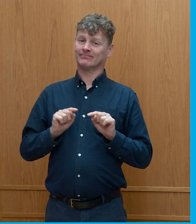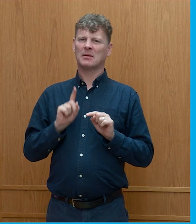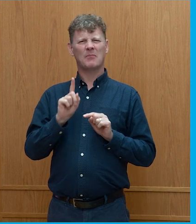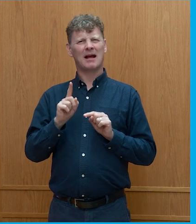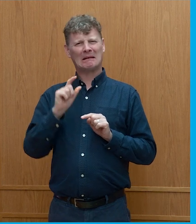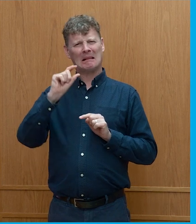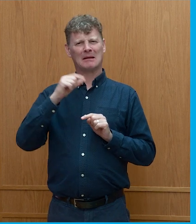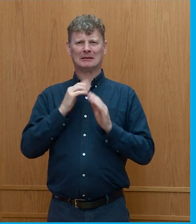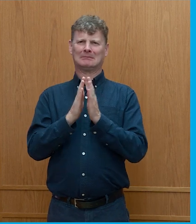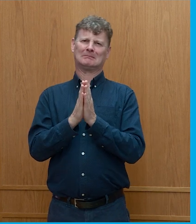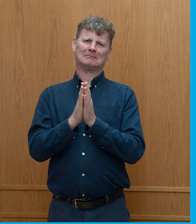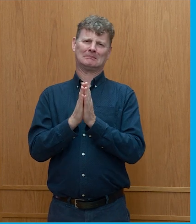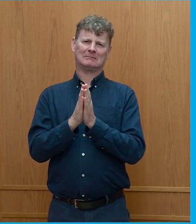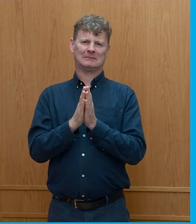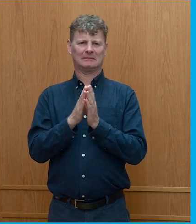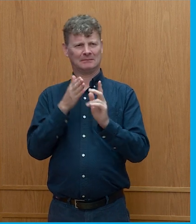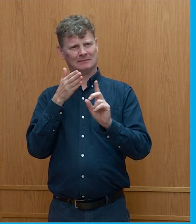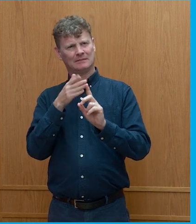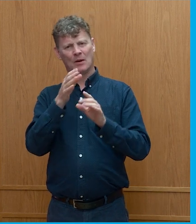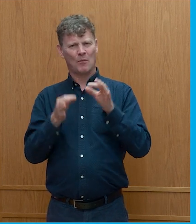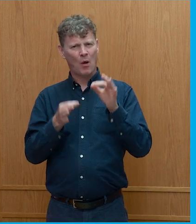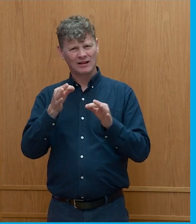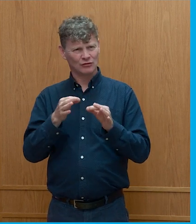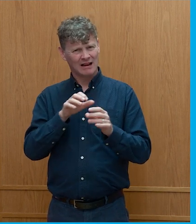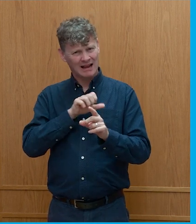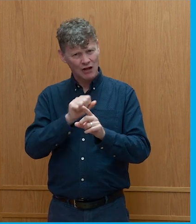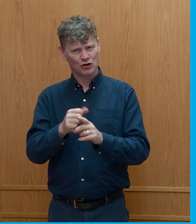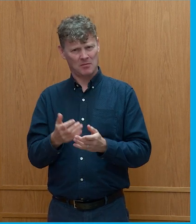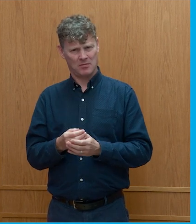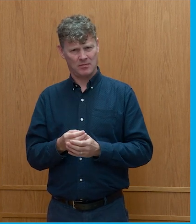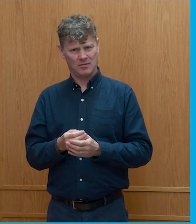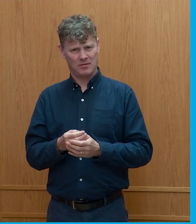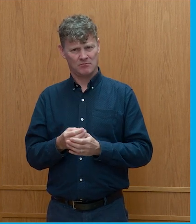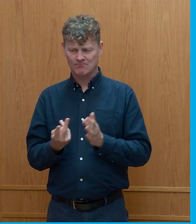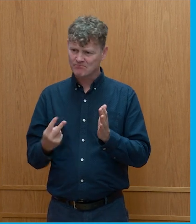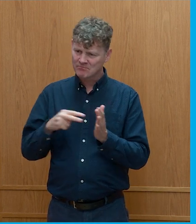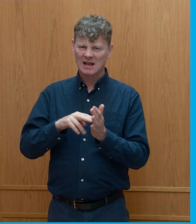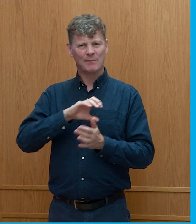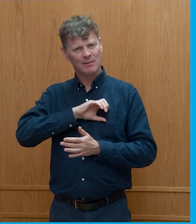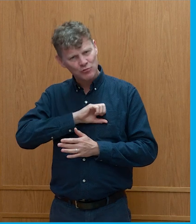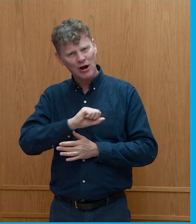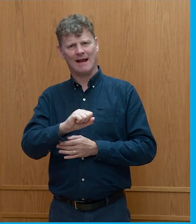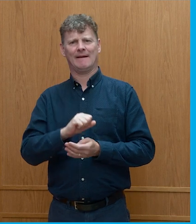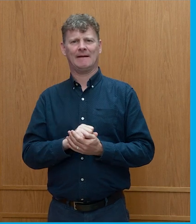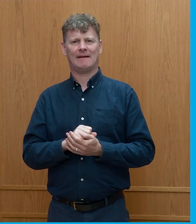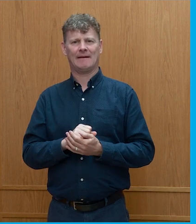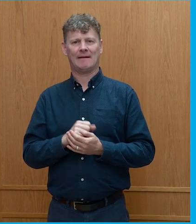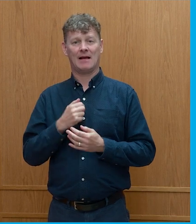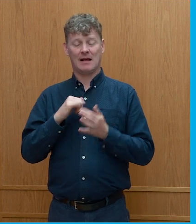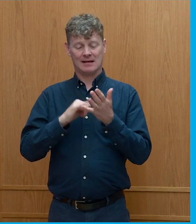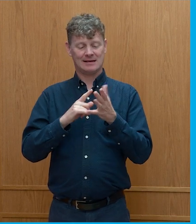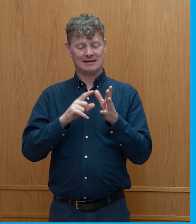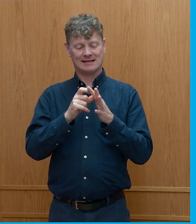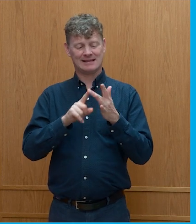for our politicians to catch up and be braver and i had hope the other night when i listened to sadiq can